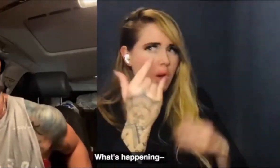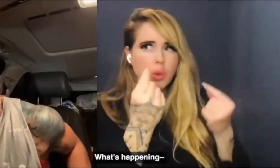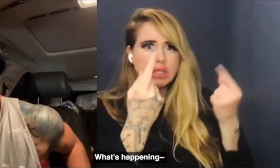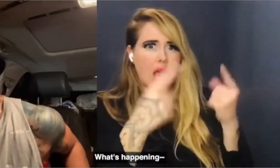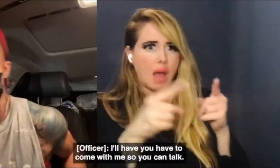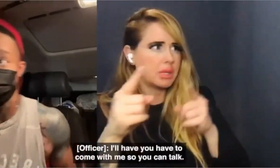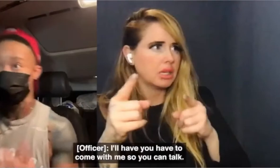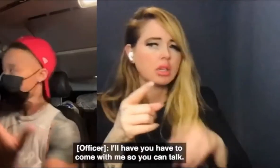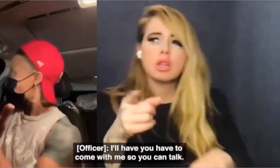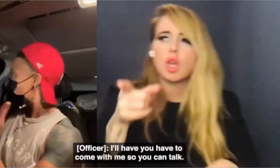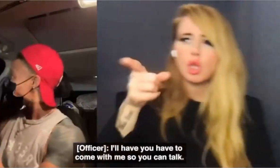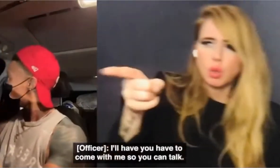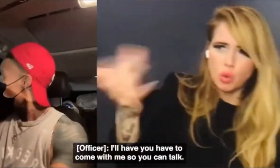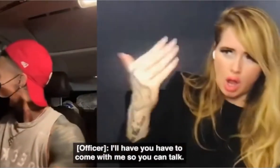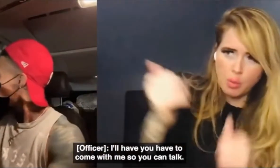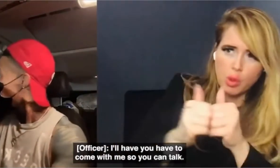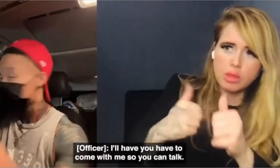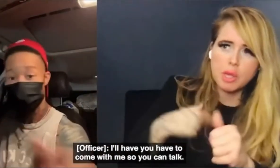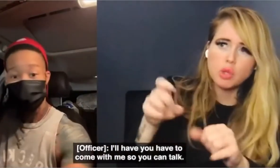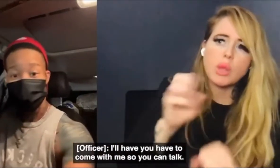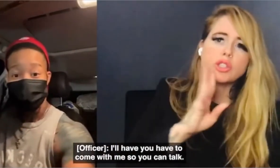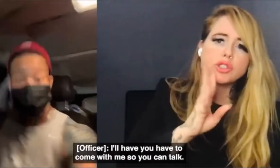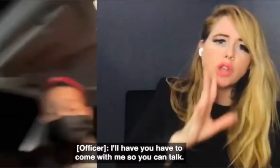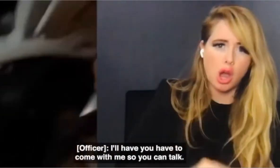What's happening? there something wrong? come with me so you can talk?